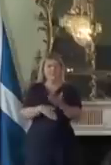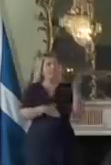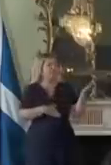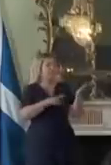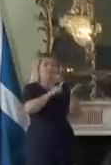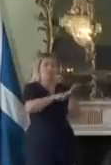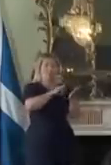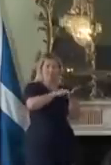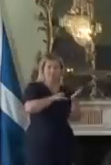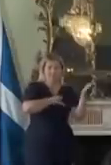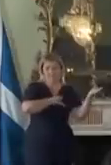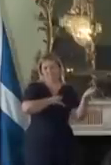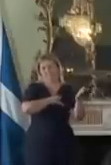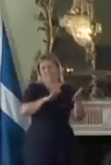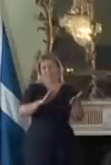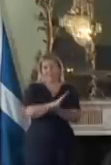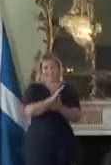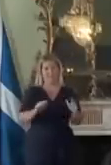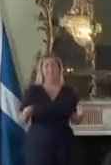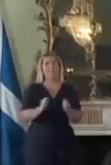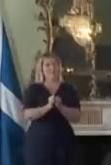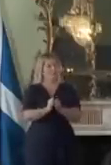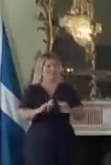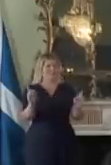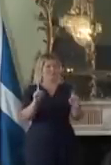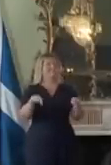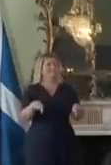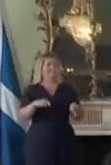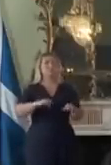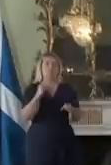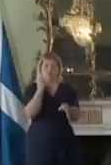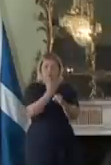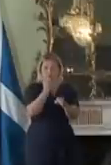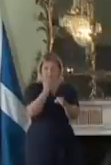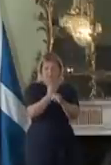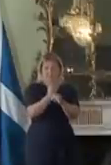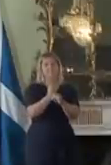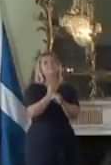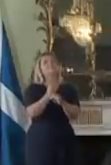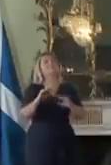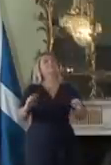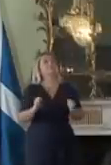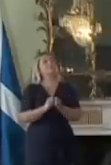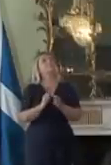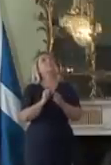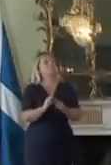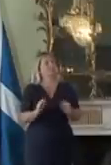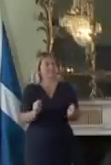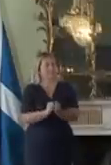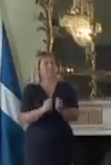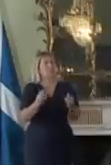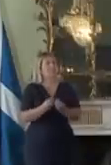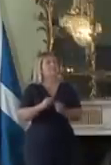I'm absolutely delighted to confirm that the Scottish Government has reached a proposed cooperation agreement with the Scottish Greens.